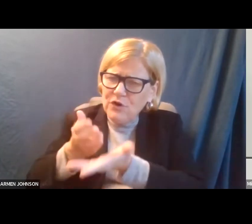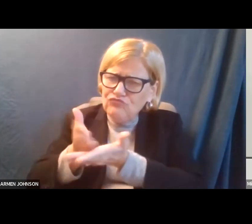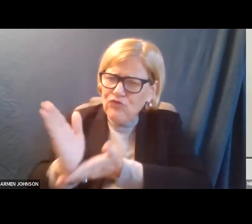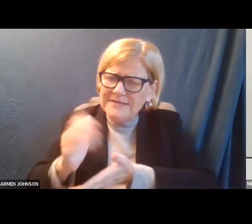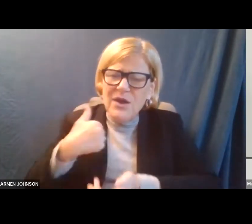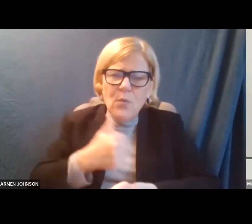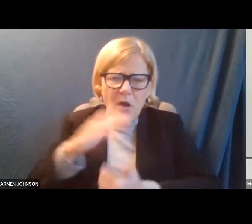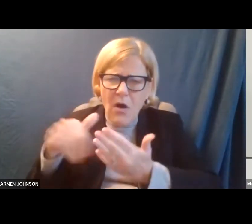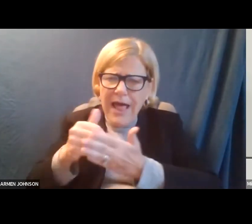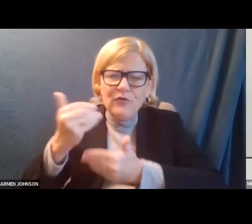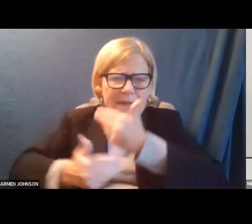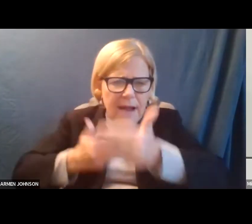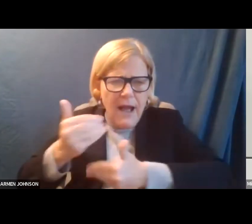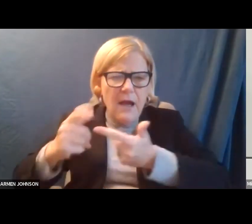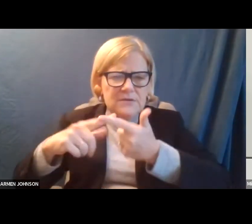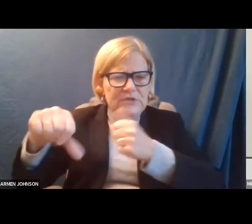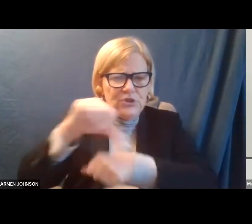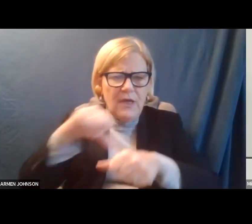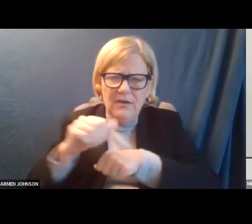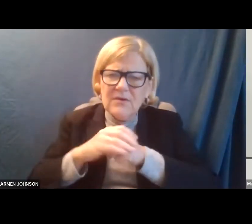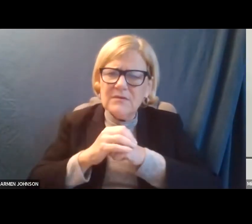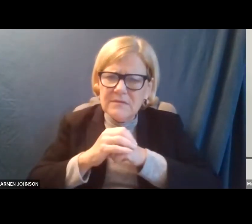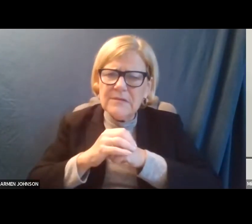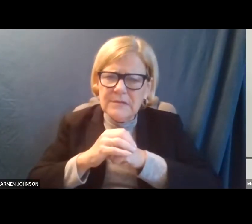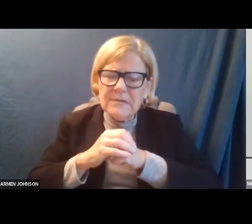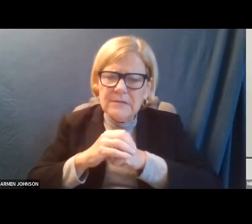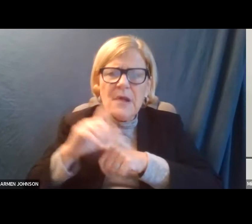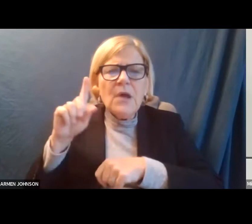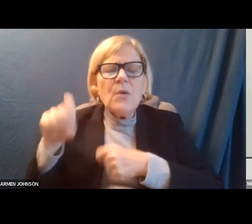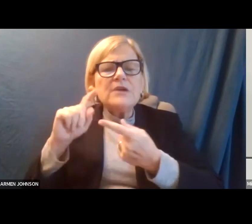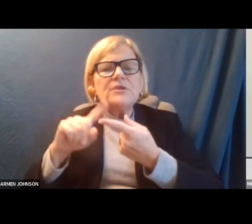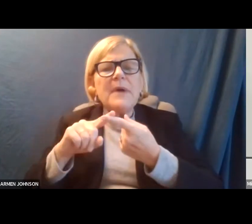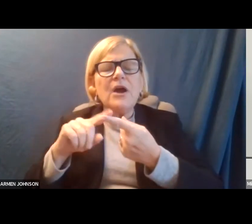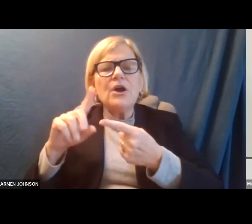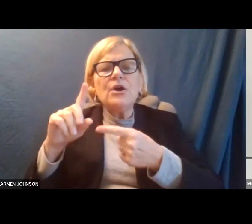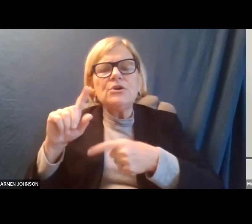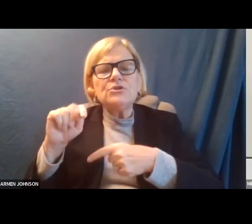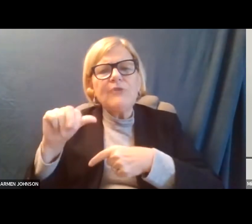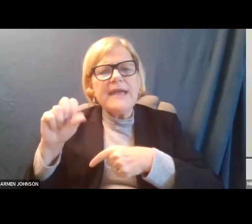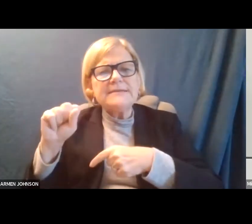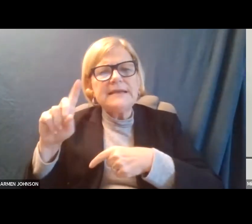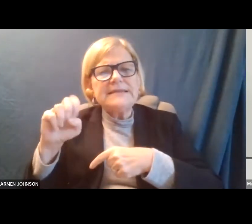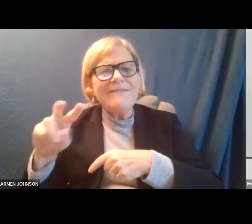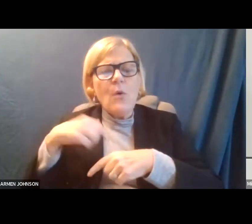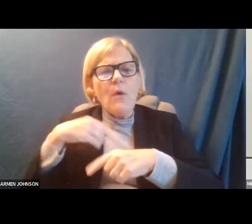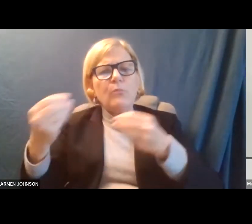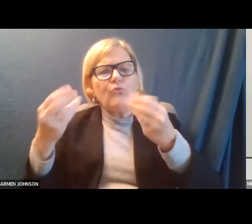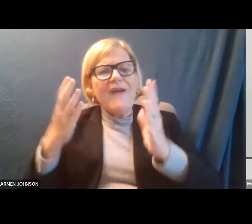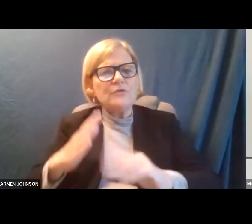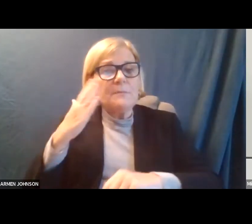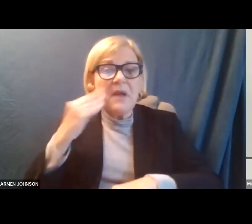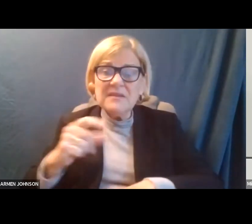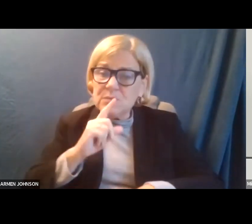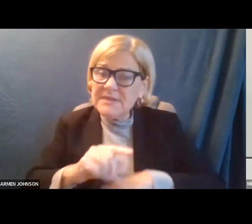we all have to be kind to one another. Um, the question about trans dev and, or the providers, because again,